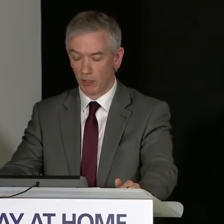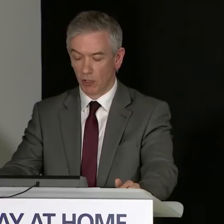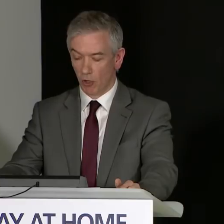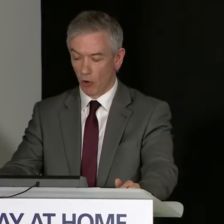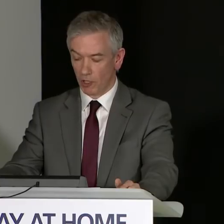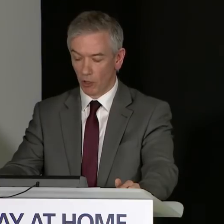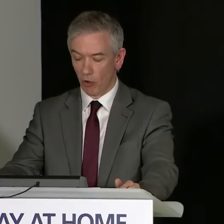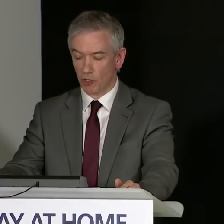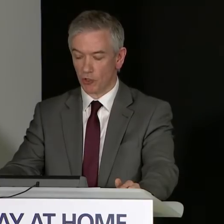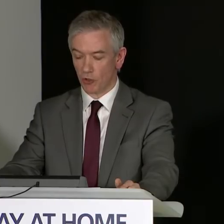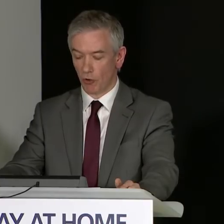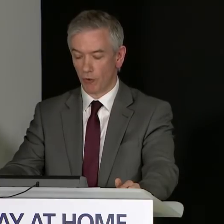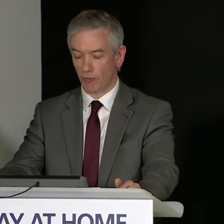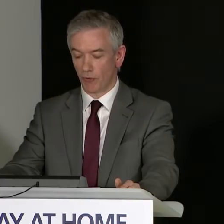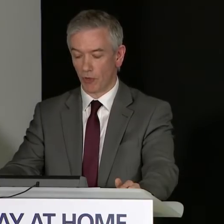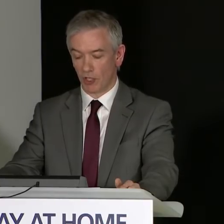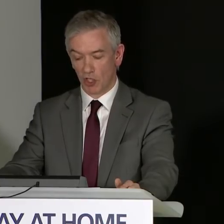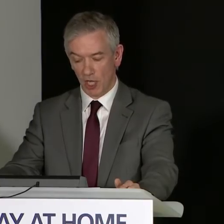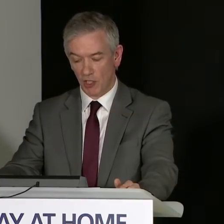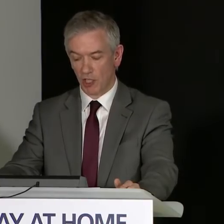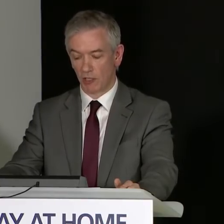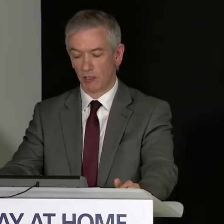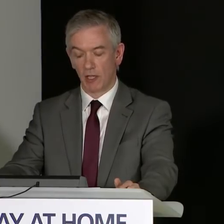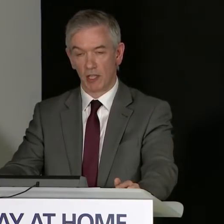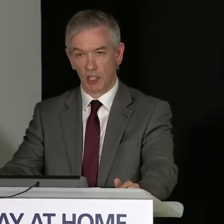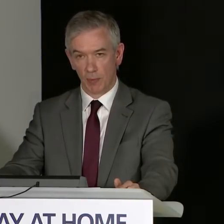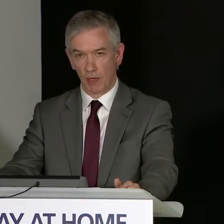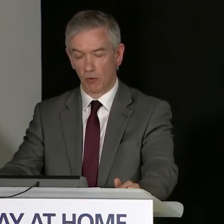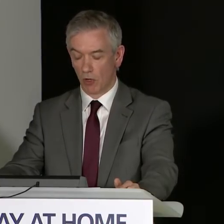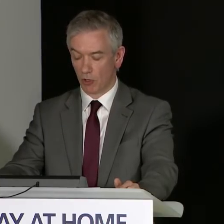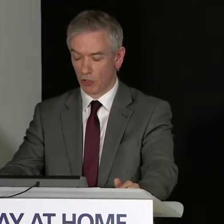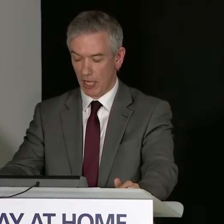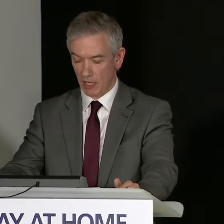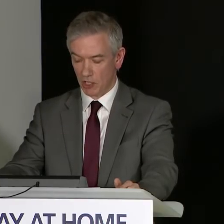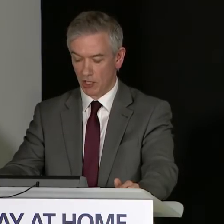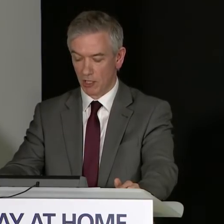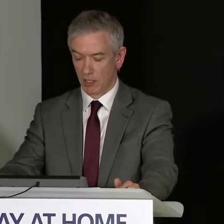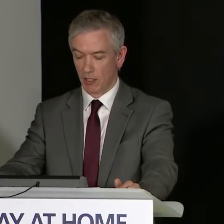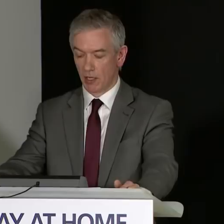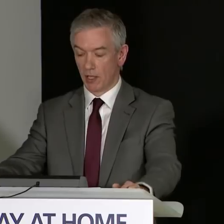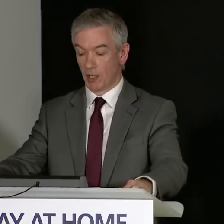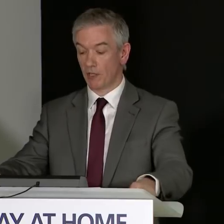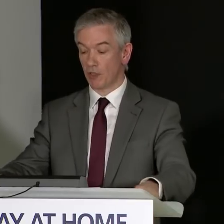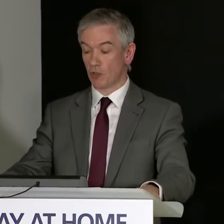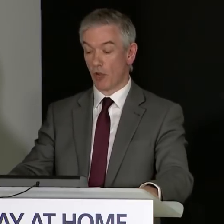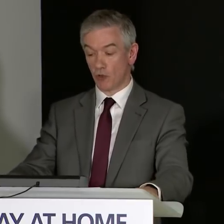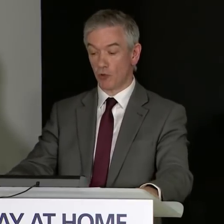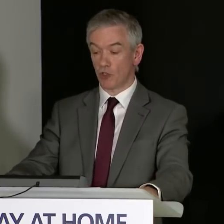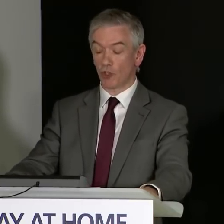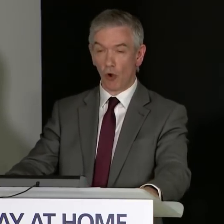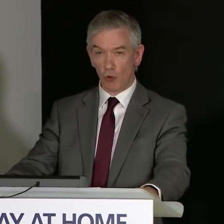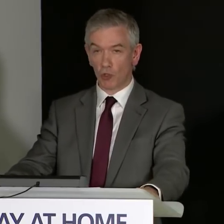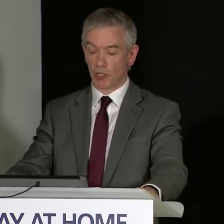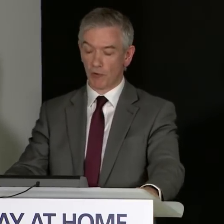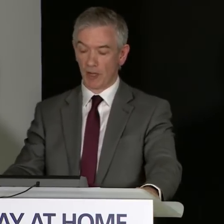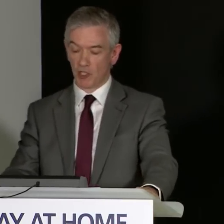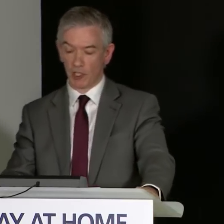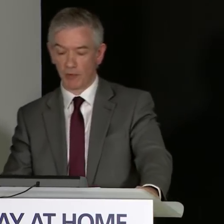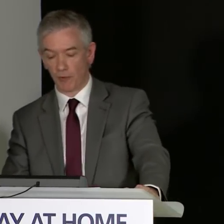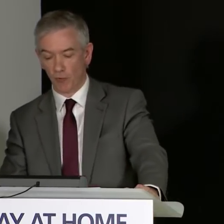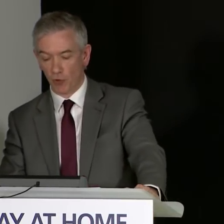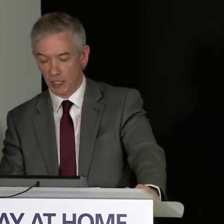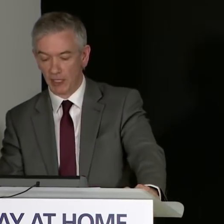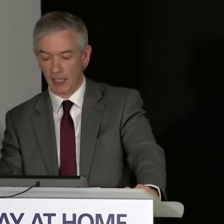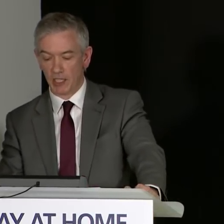fever or a loss of or a change in the smell or taste. The individual's household should also self